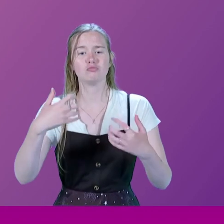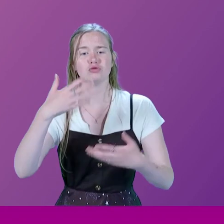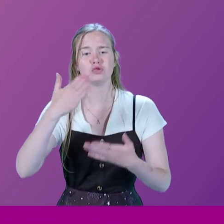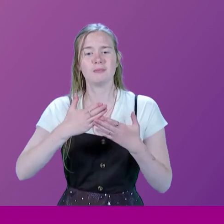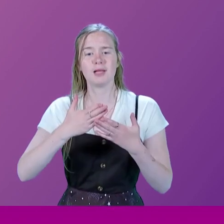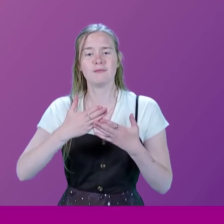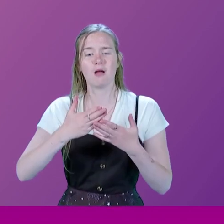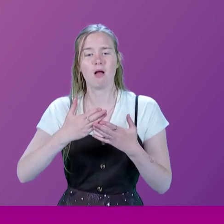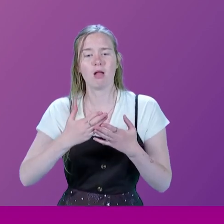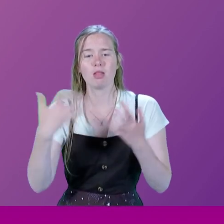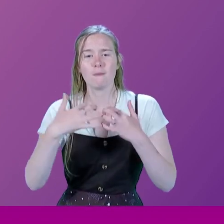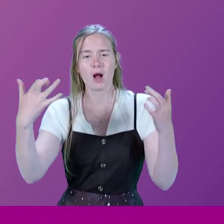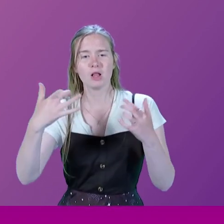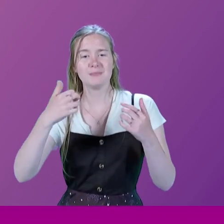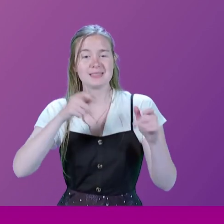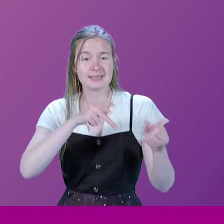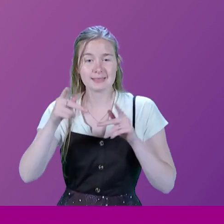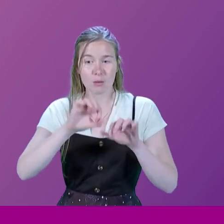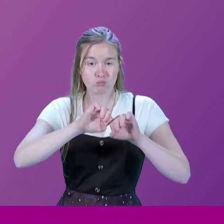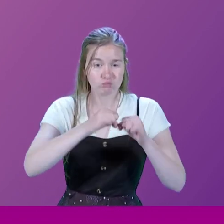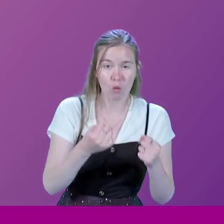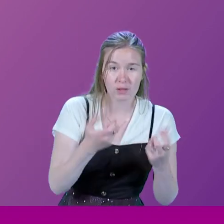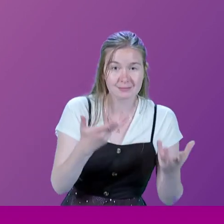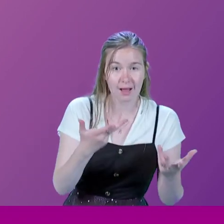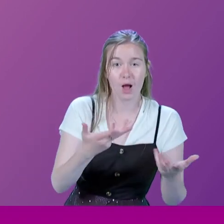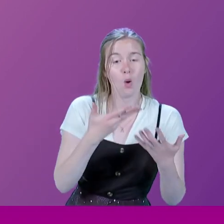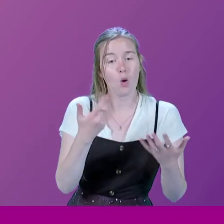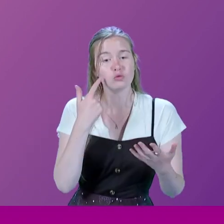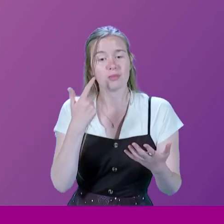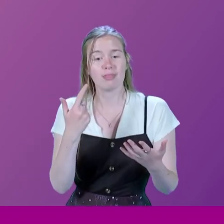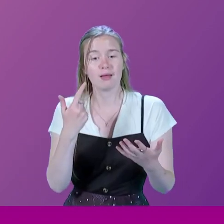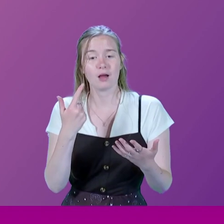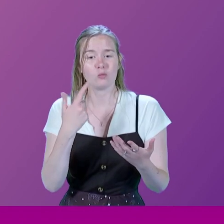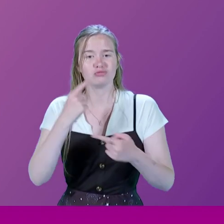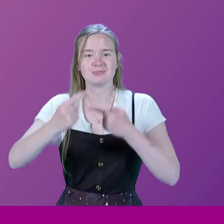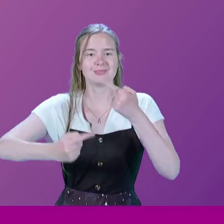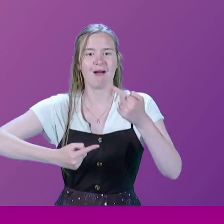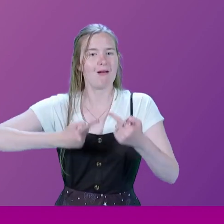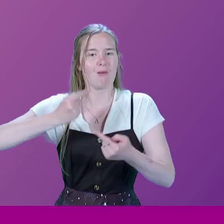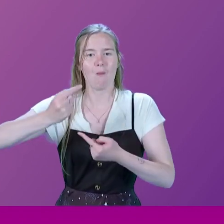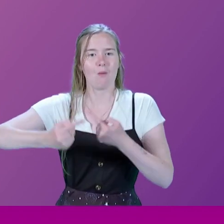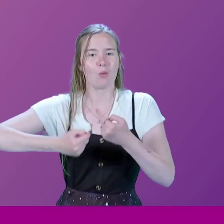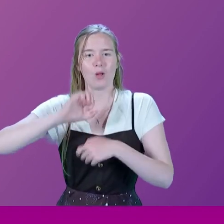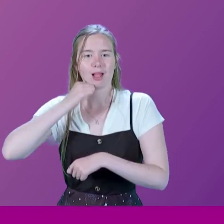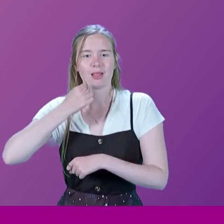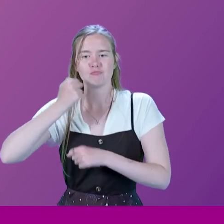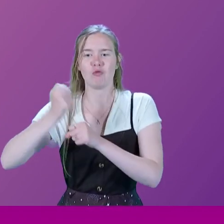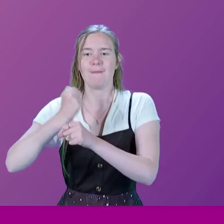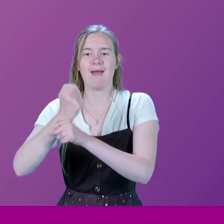we have at the moment is irredeemably broken? Or are we just on a cycle where it will repair itself?